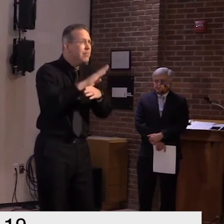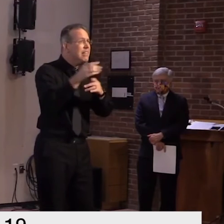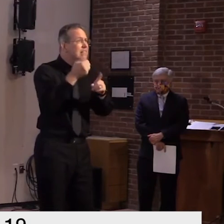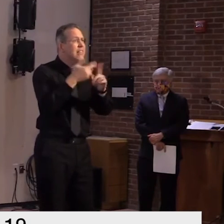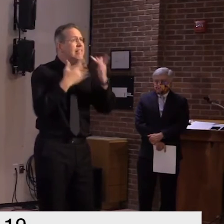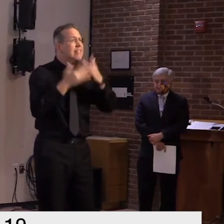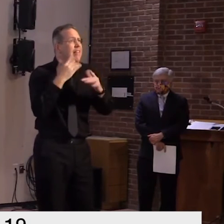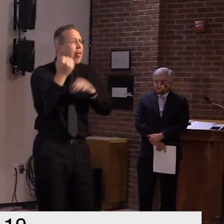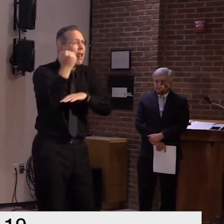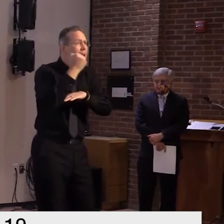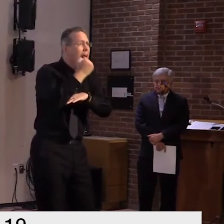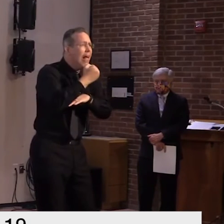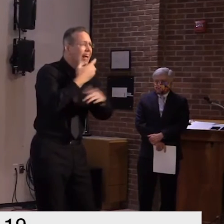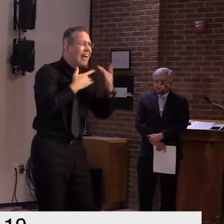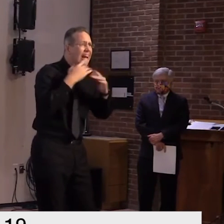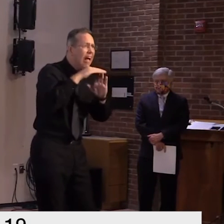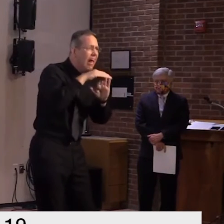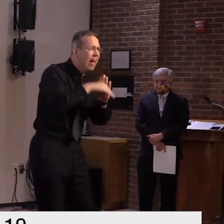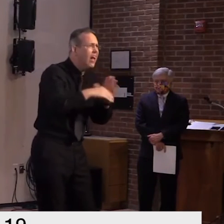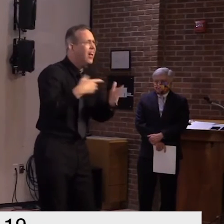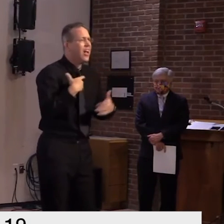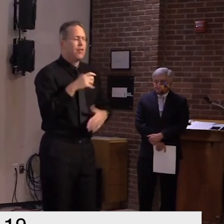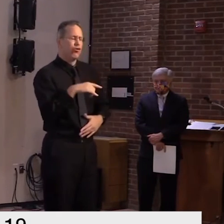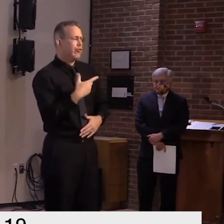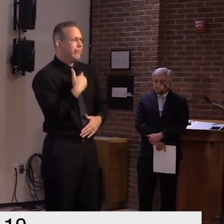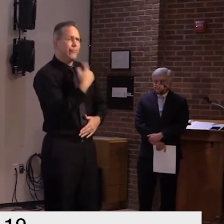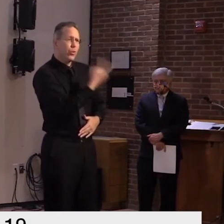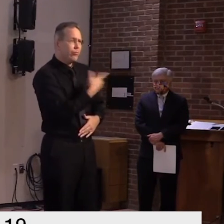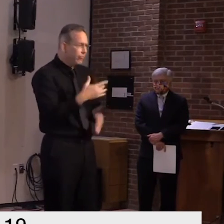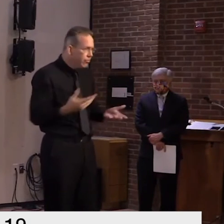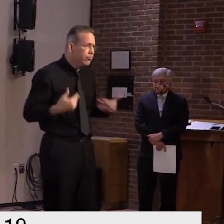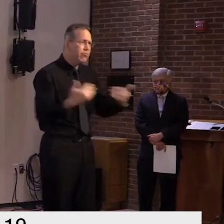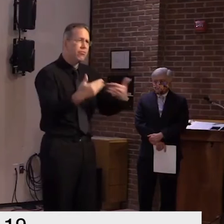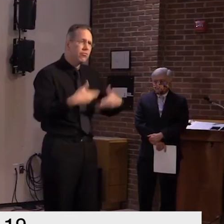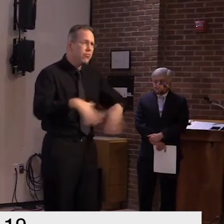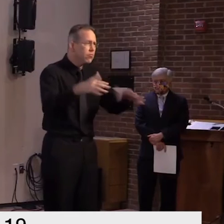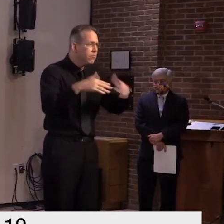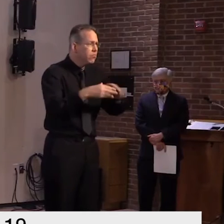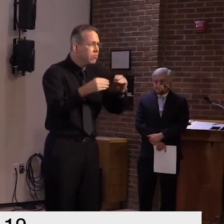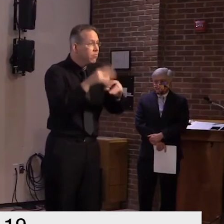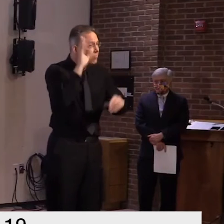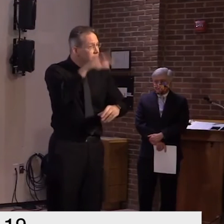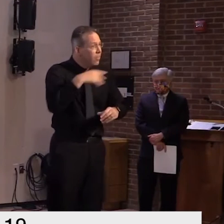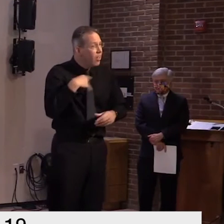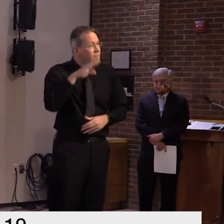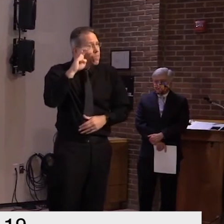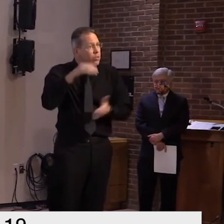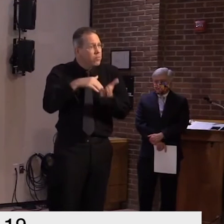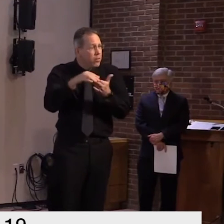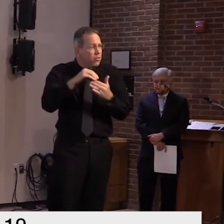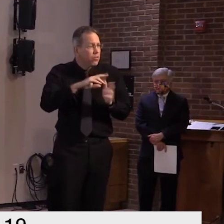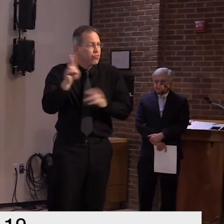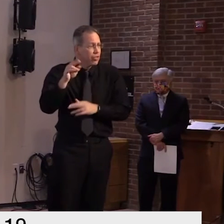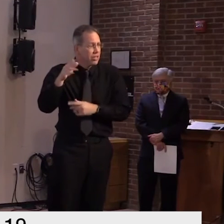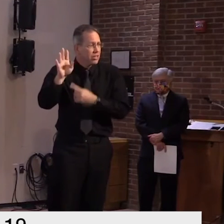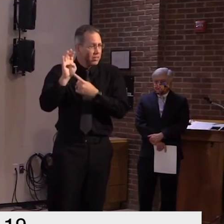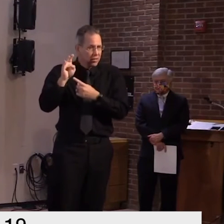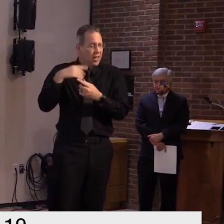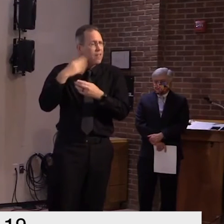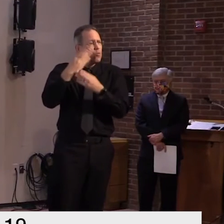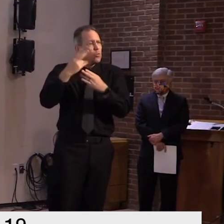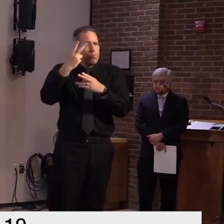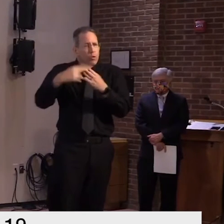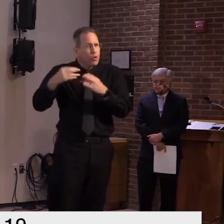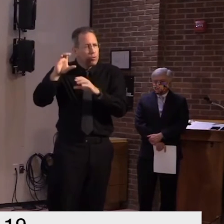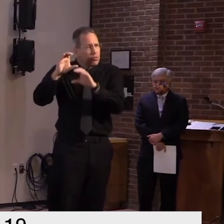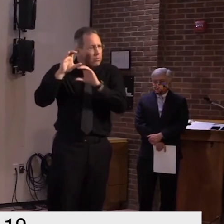recall 400 million dollars uh two phases 310 million in the first phase 90 million in the second phase uh